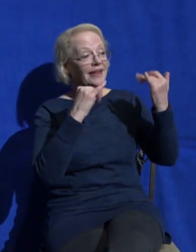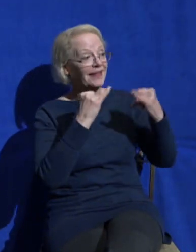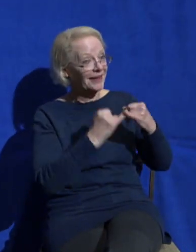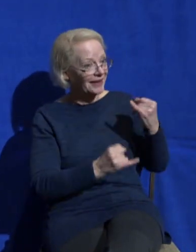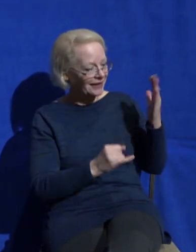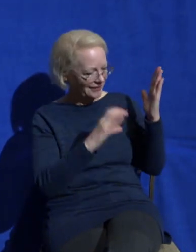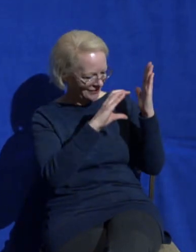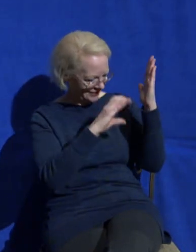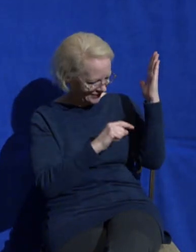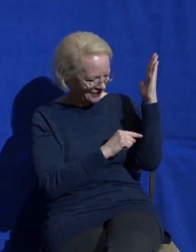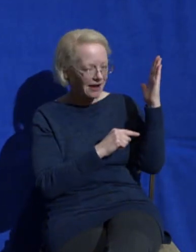the promises of God